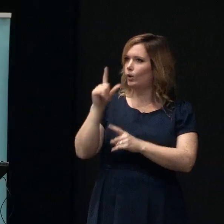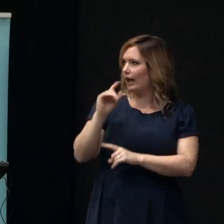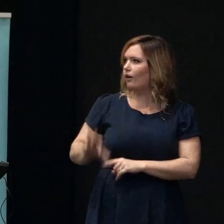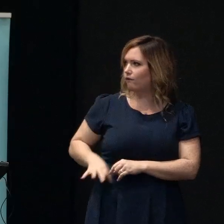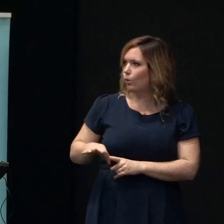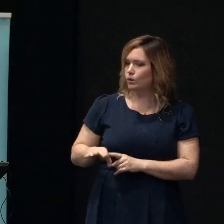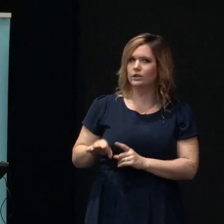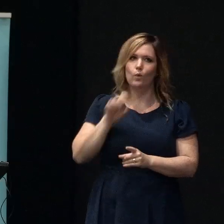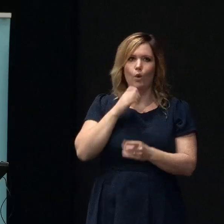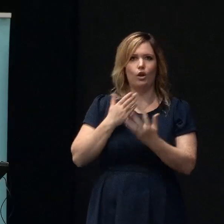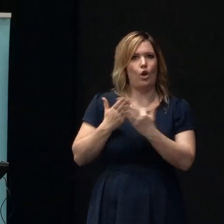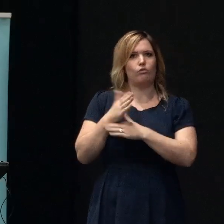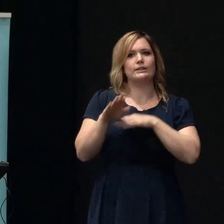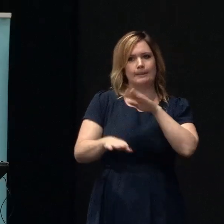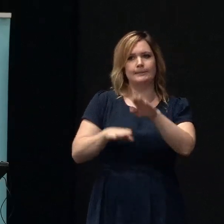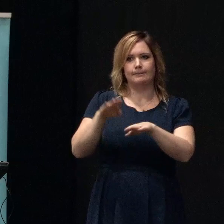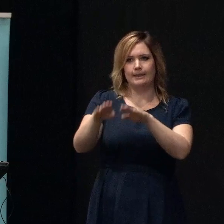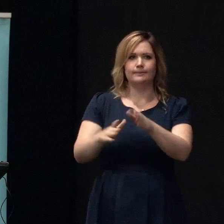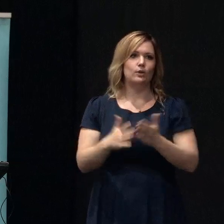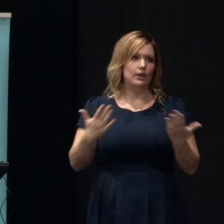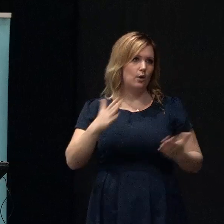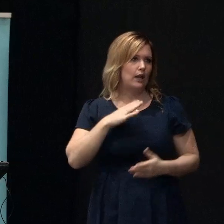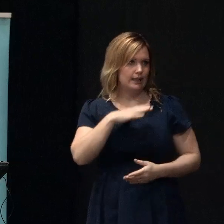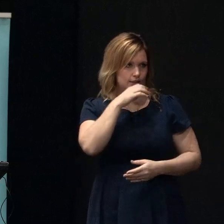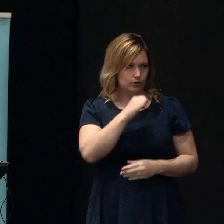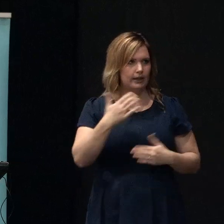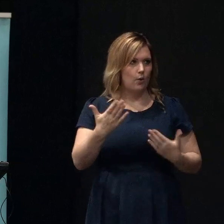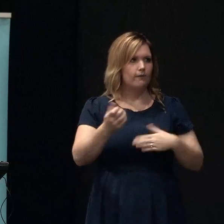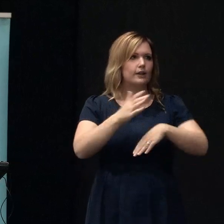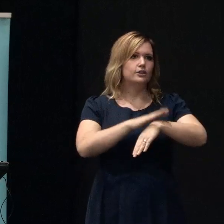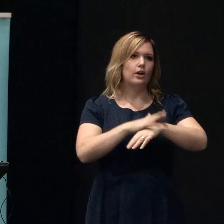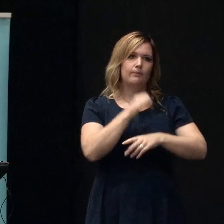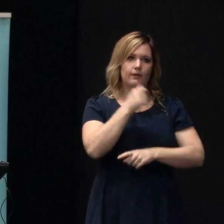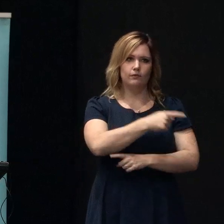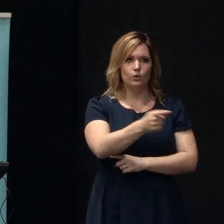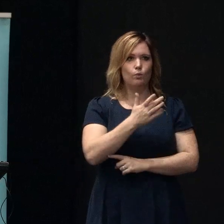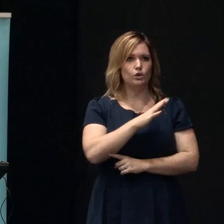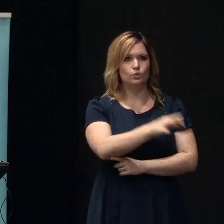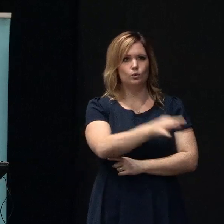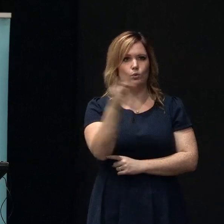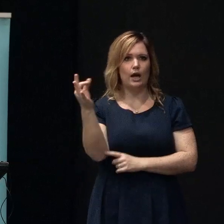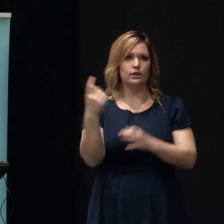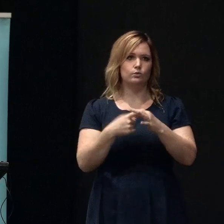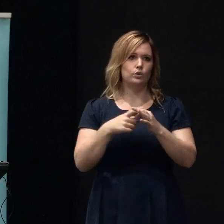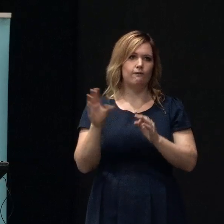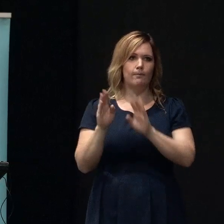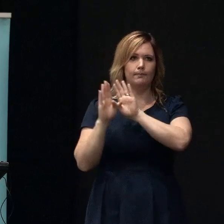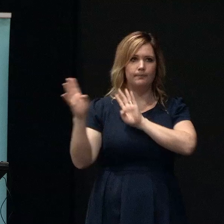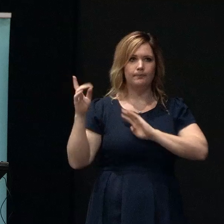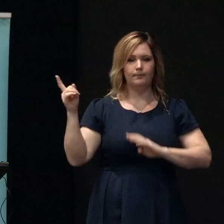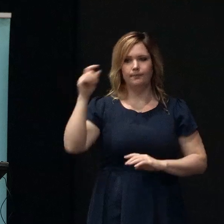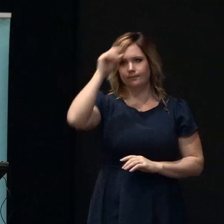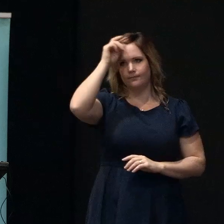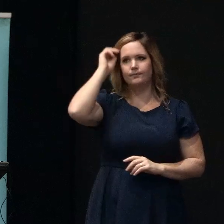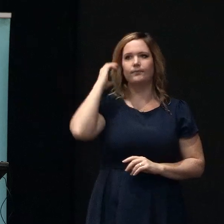people great so ladies and gentlemen we've got an opportunity if anyone would like to ask questions of the panel members we've